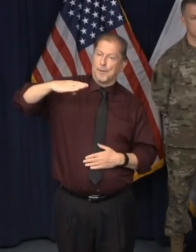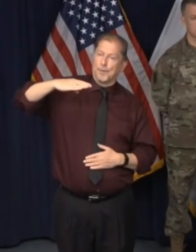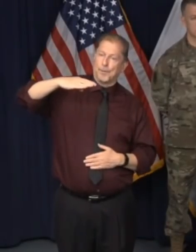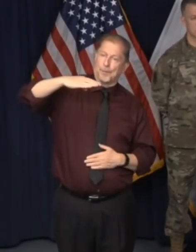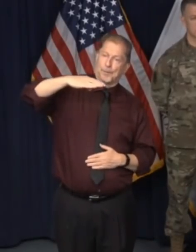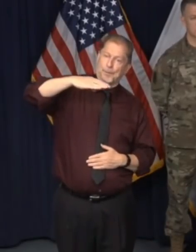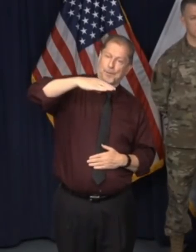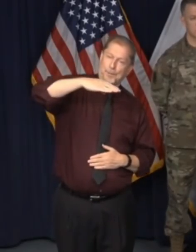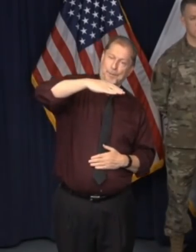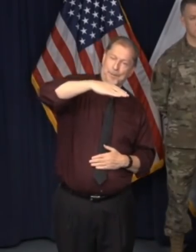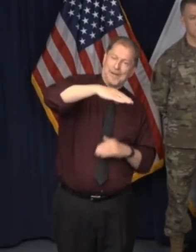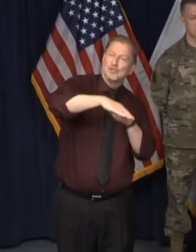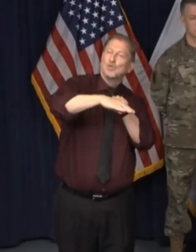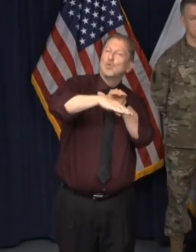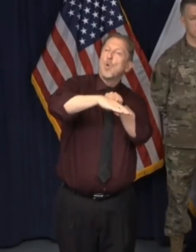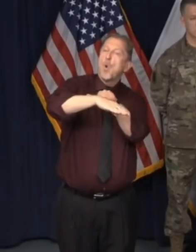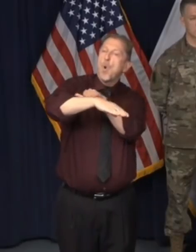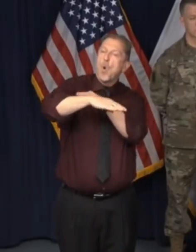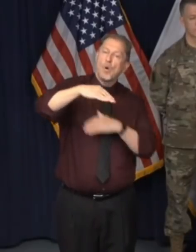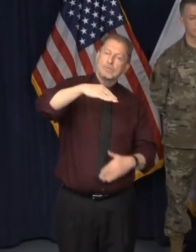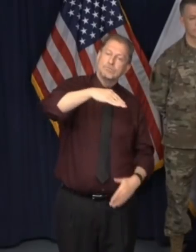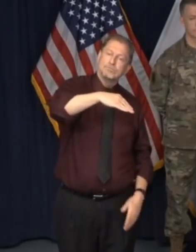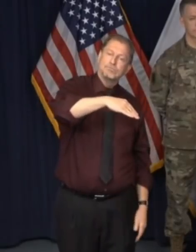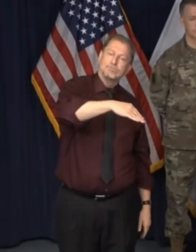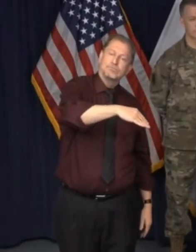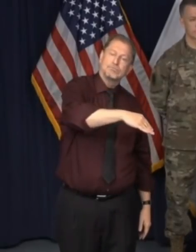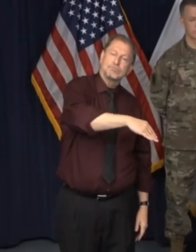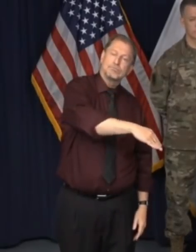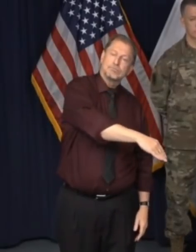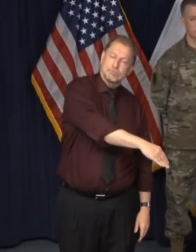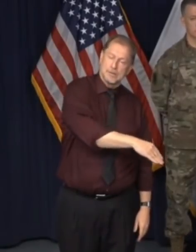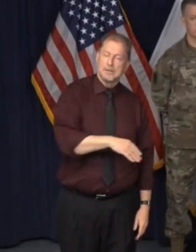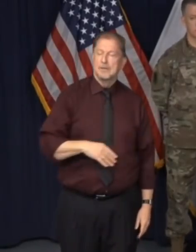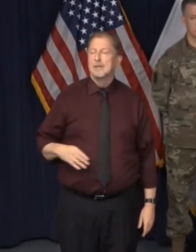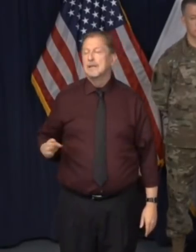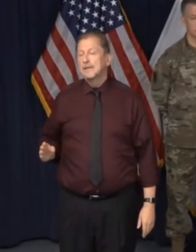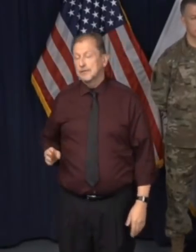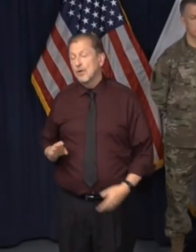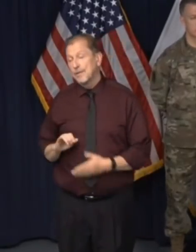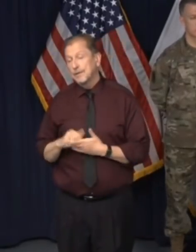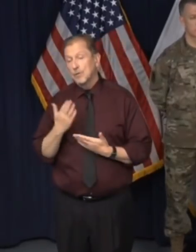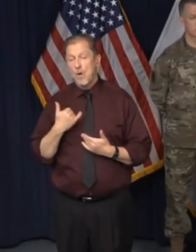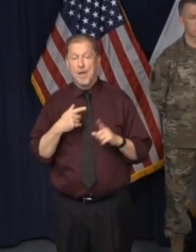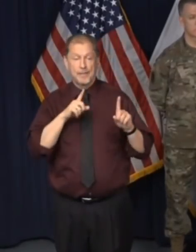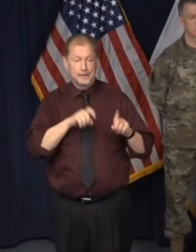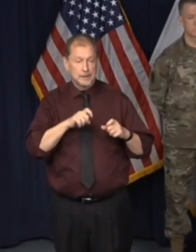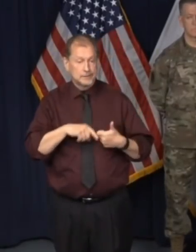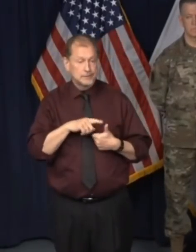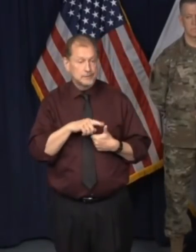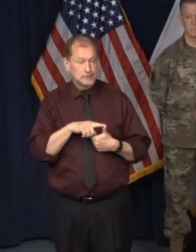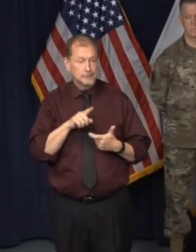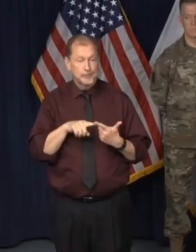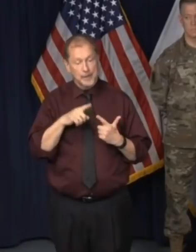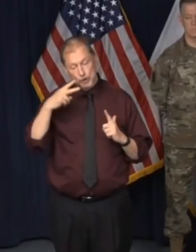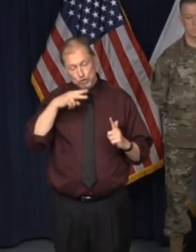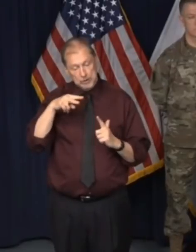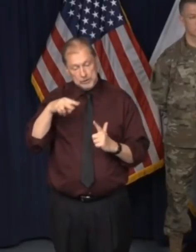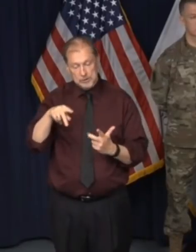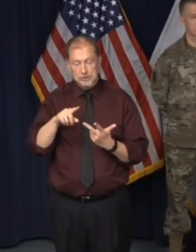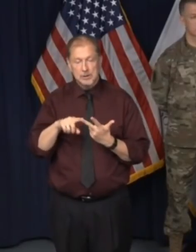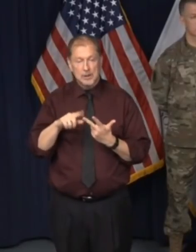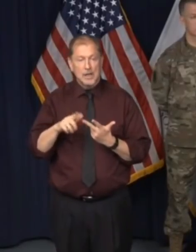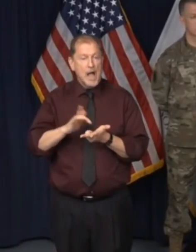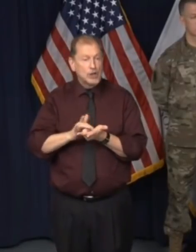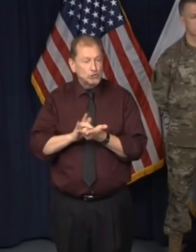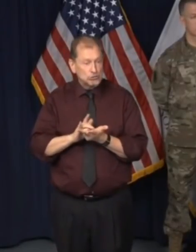slope, not an immediate drop. And so that is another reason why this, you know, testing, tracing treatment is so important and